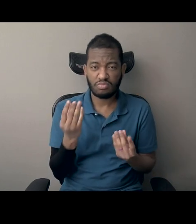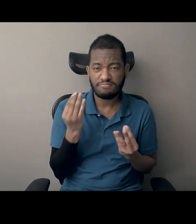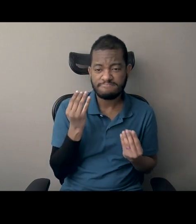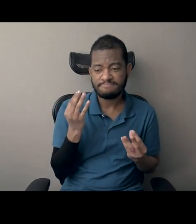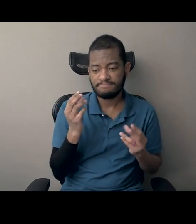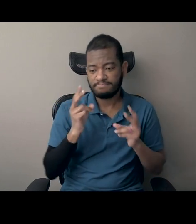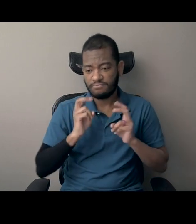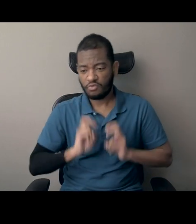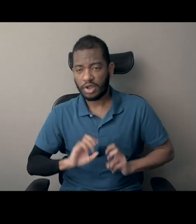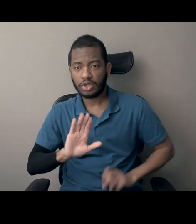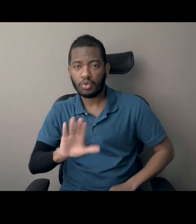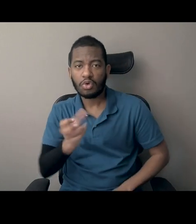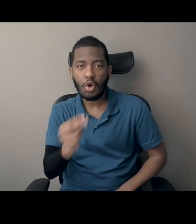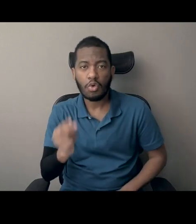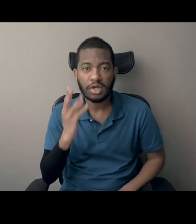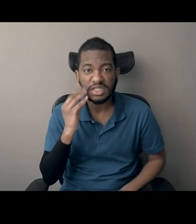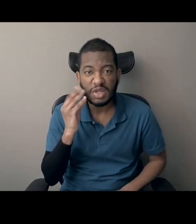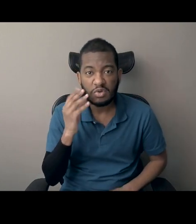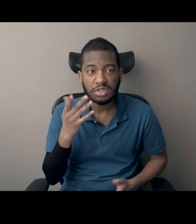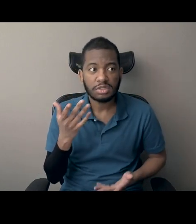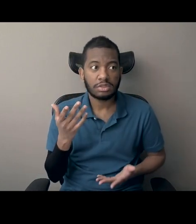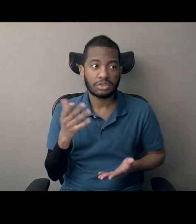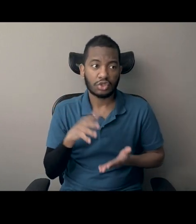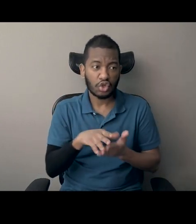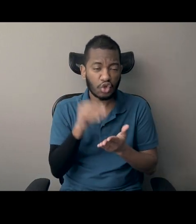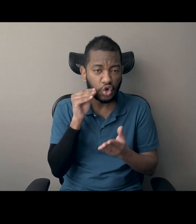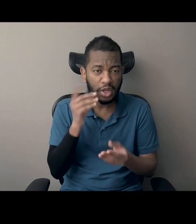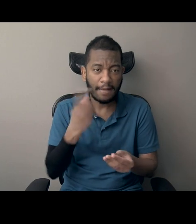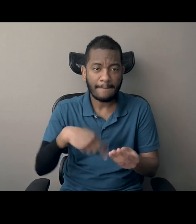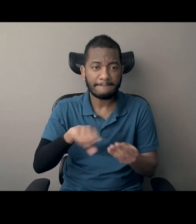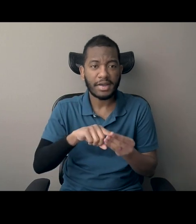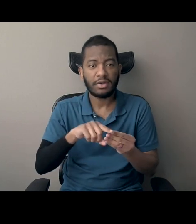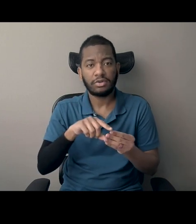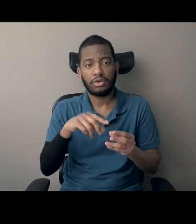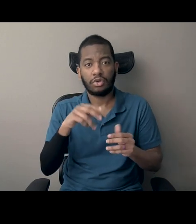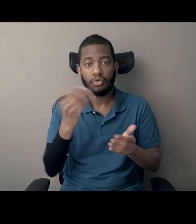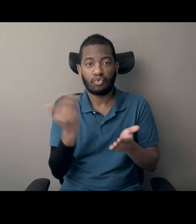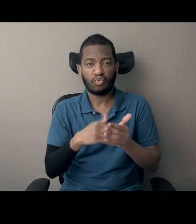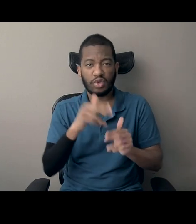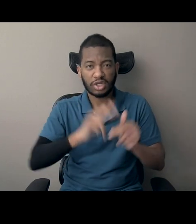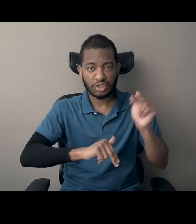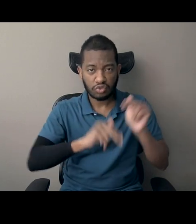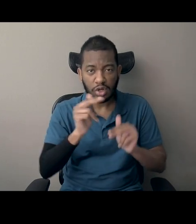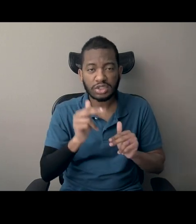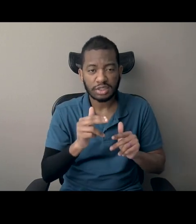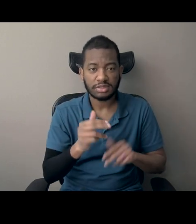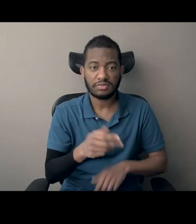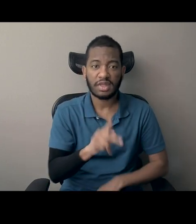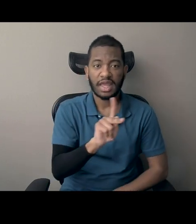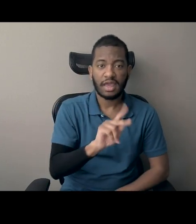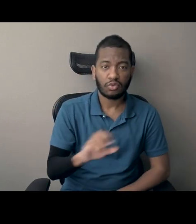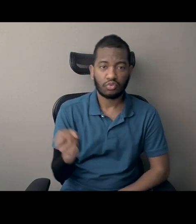learning about Reconstruction in K-12 education with some key terms and take a minute to